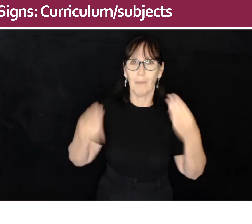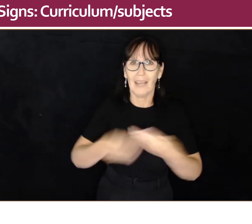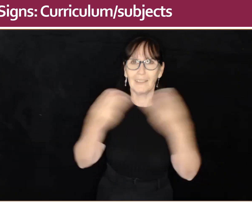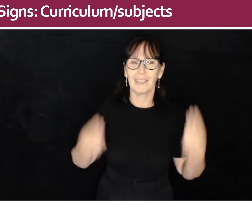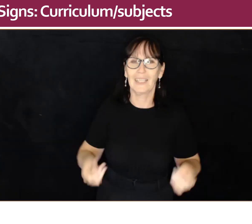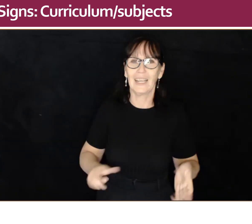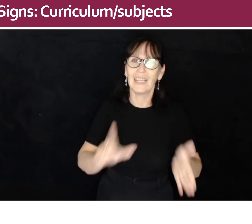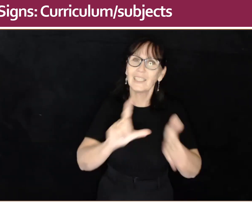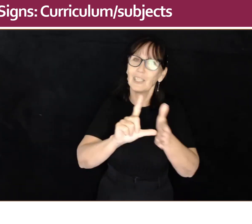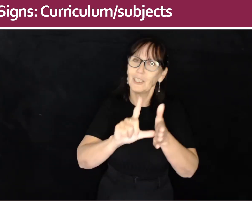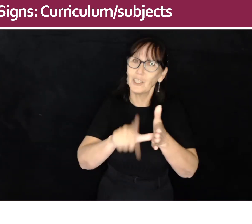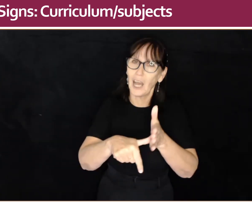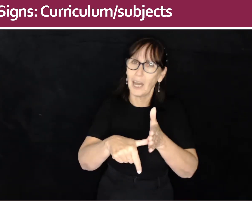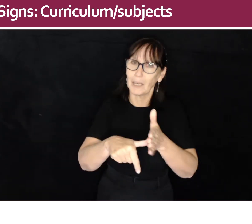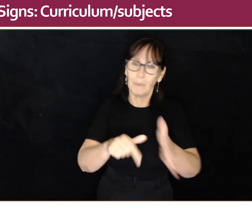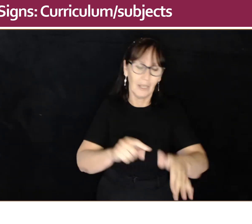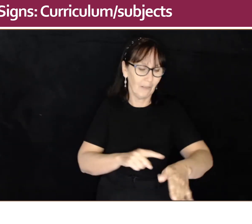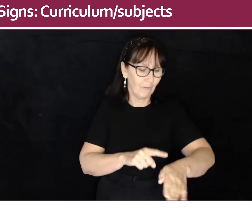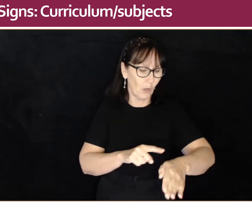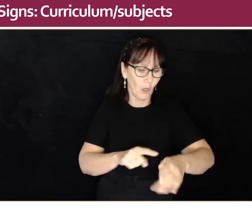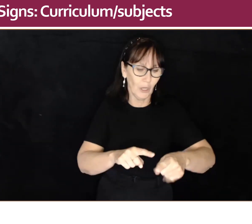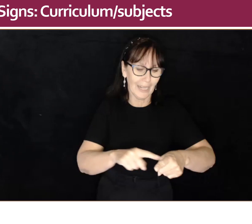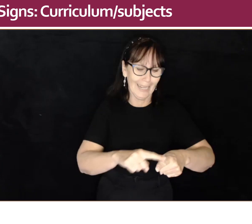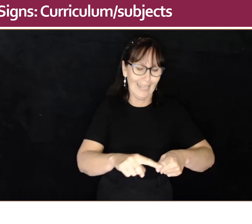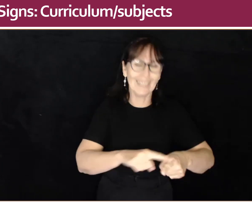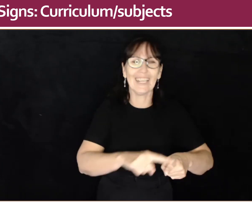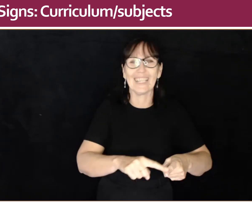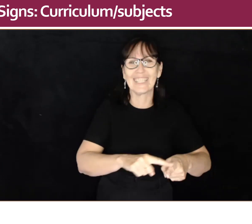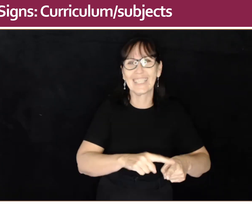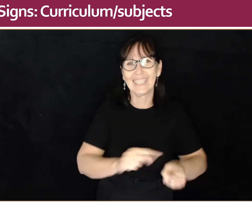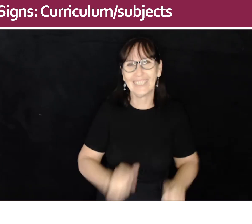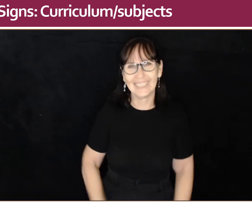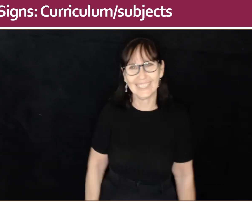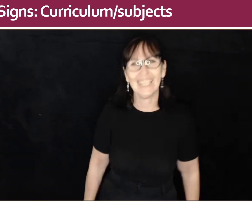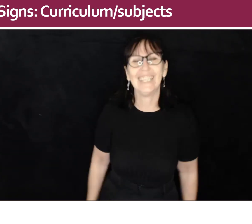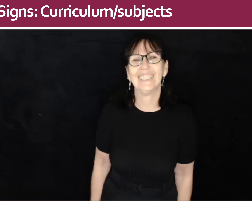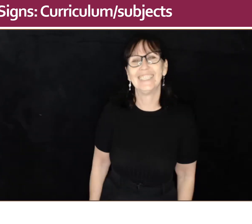maths. It's time for English.